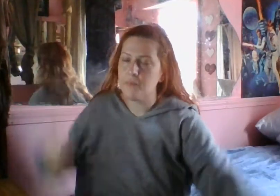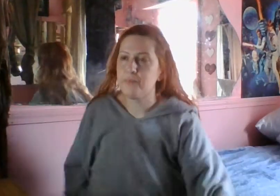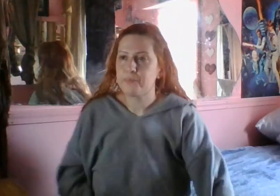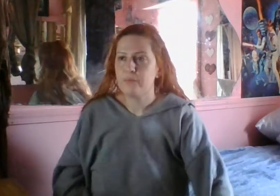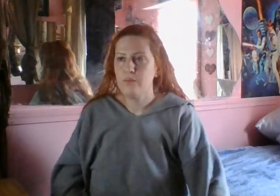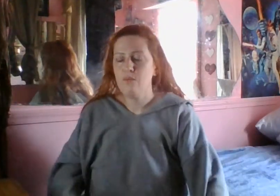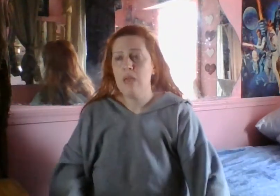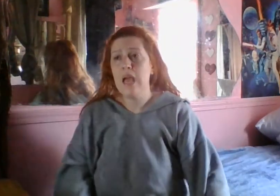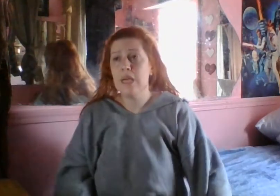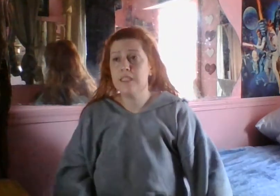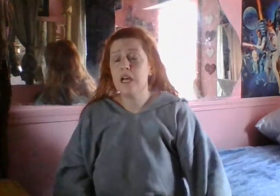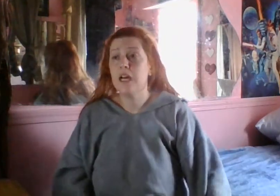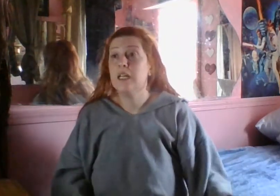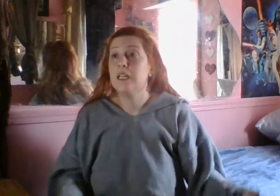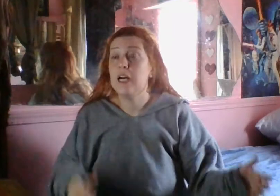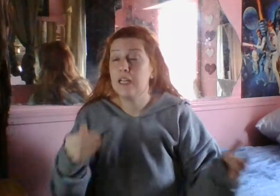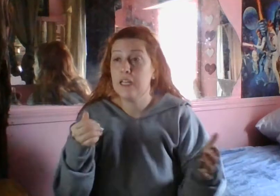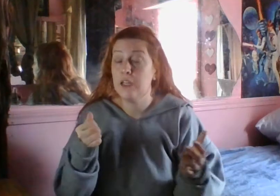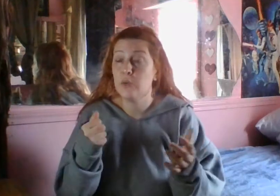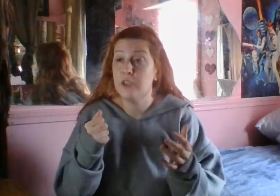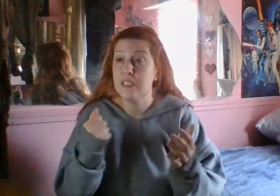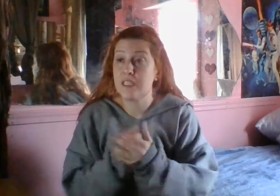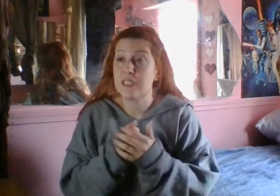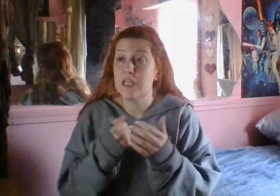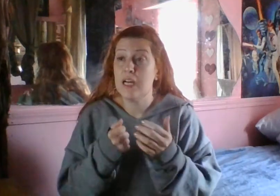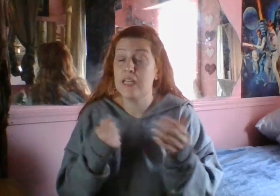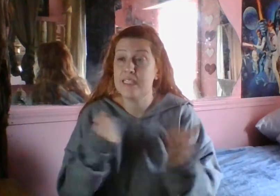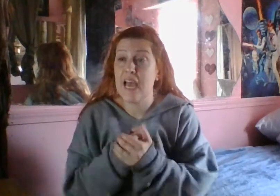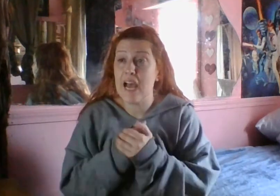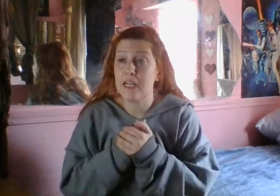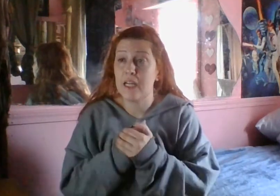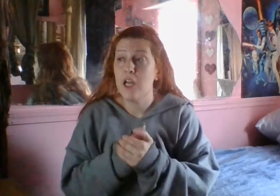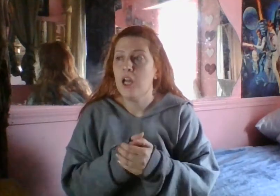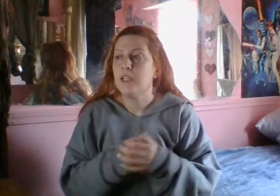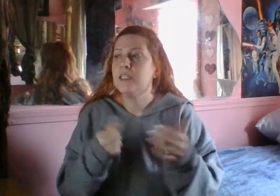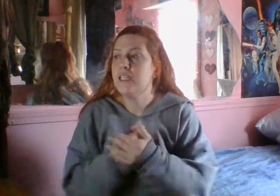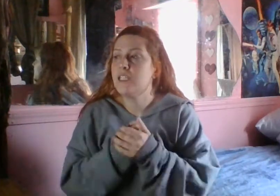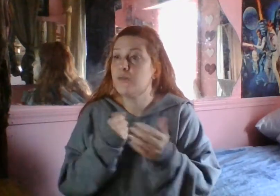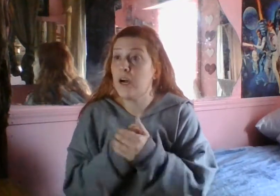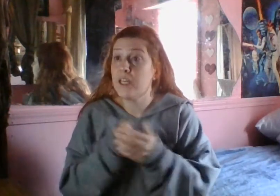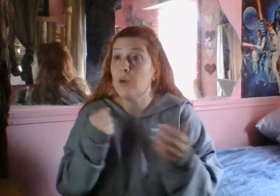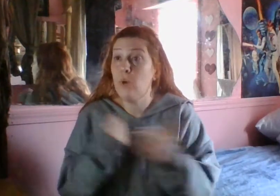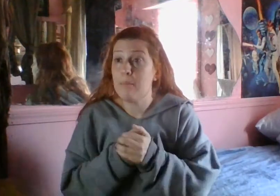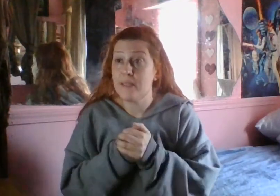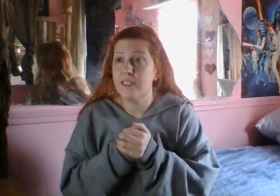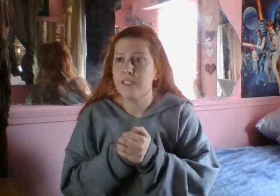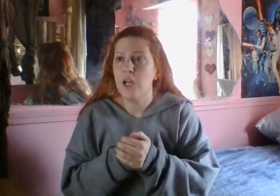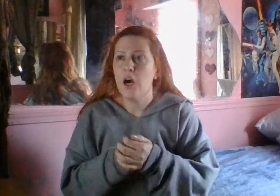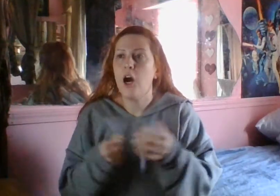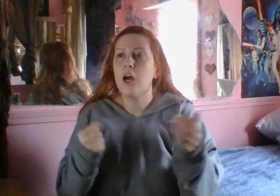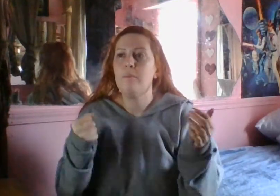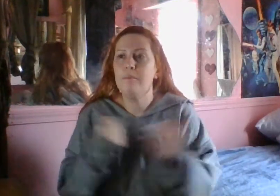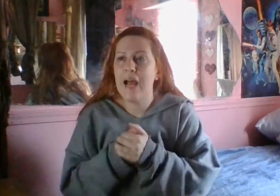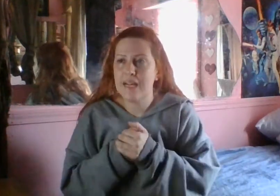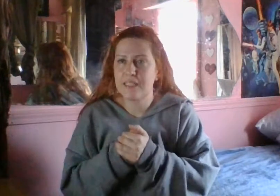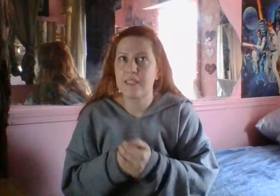And, uh, it, this attack, these fucking weapons are mass